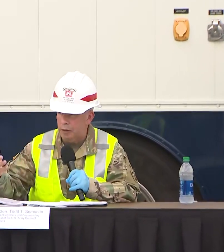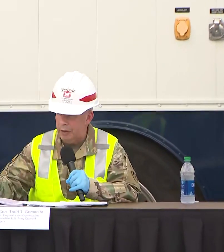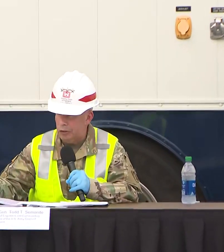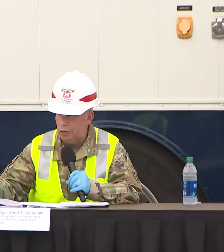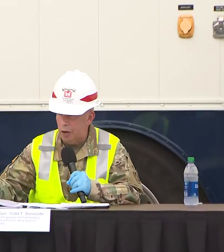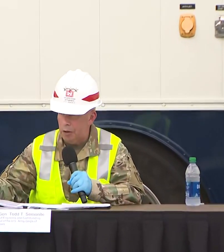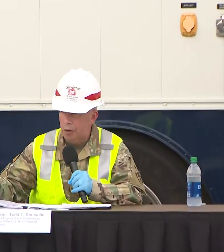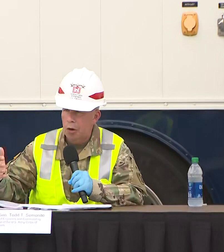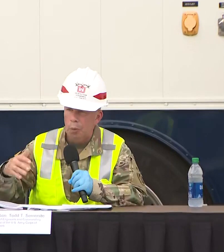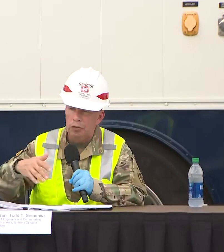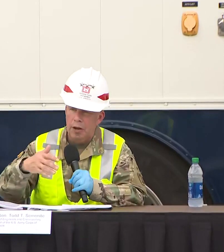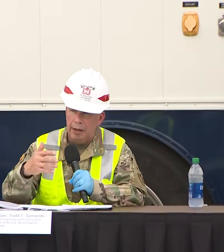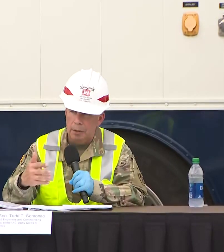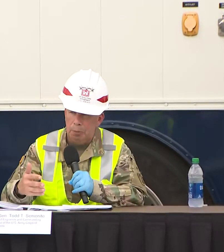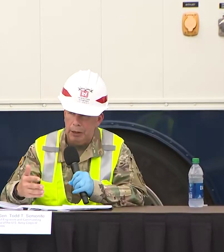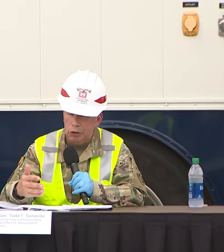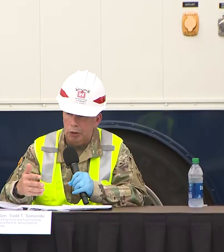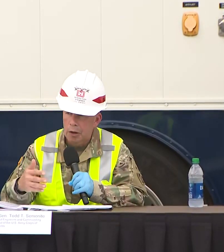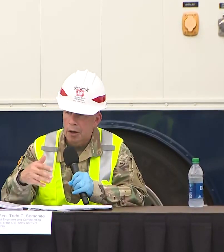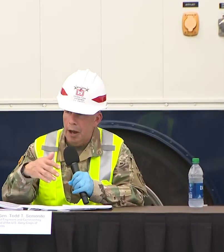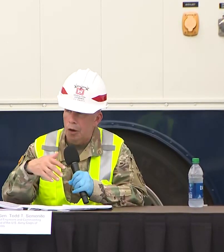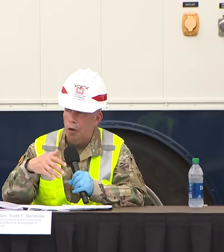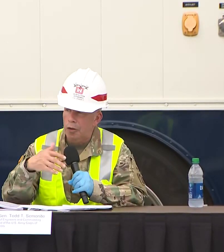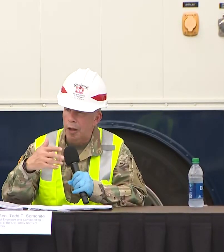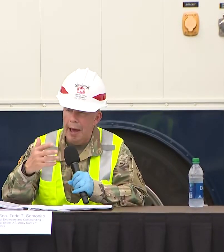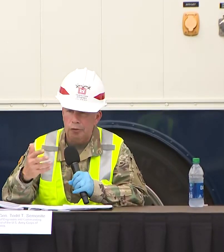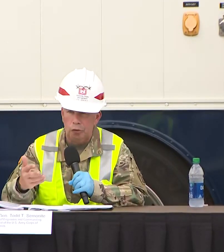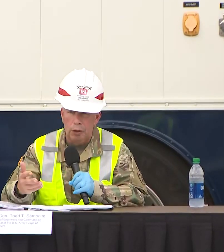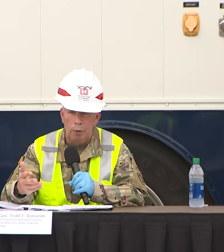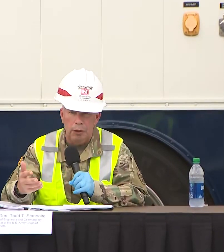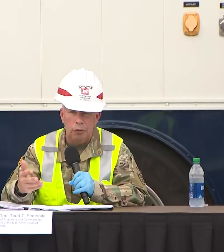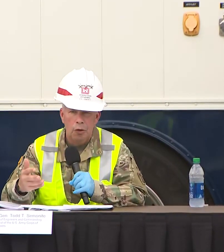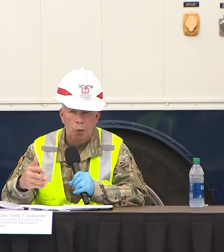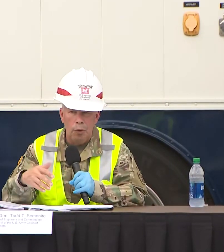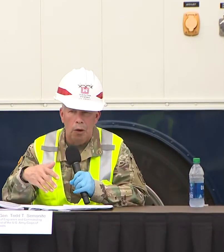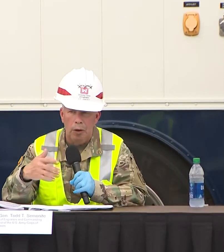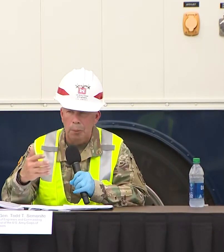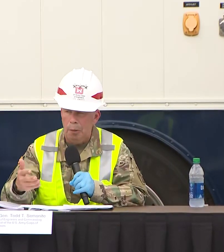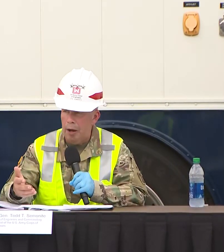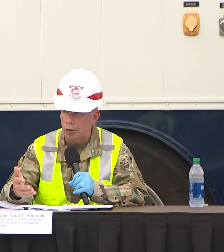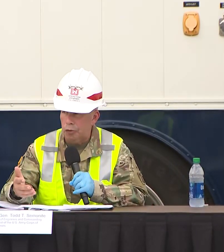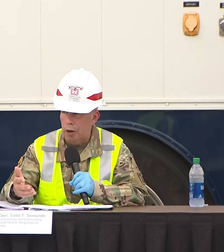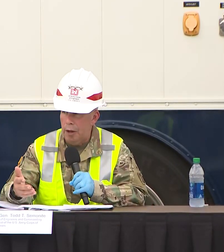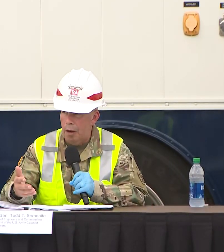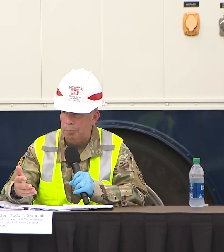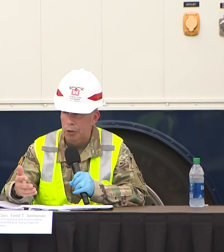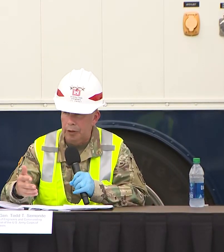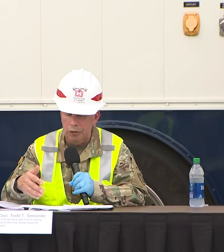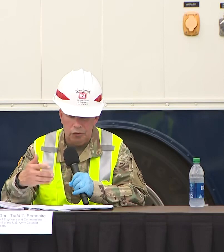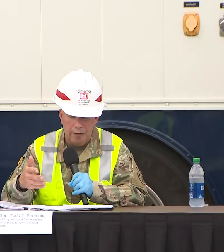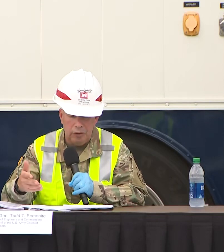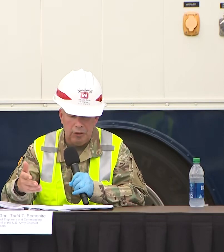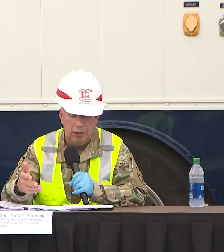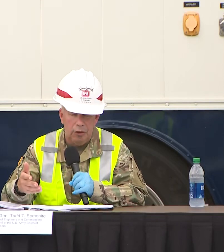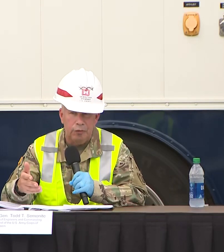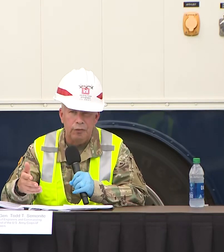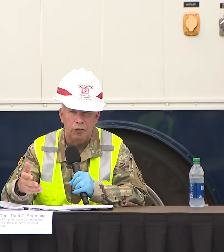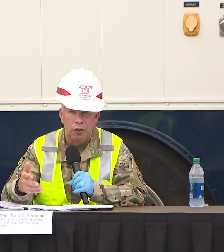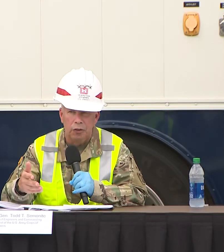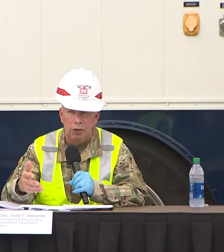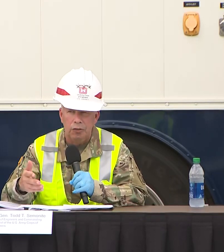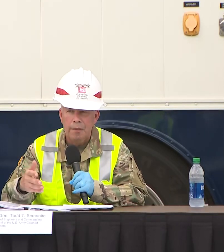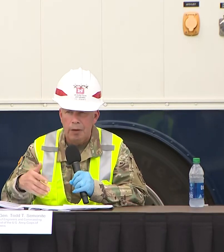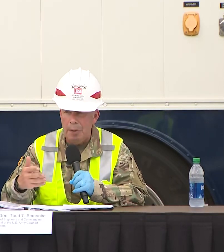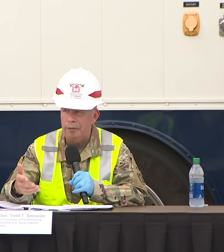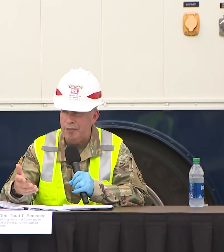do we do it in a convention center what's negative pressure and over the last three weeks we are in the process right now building 17 different